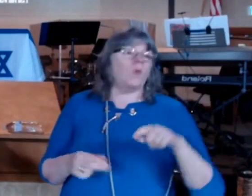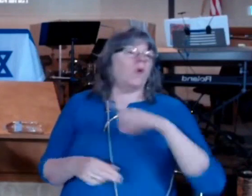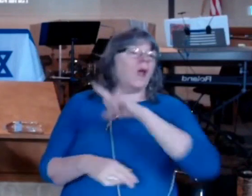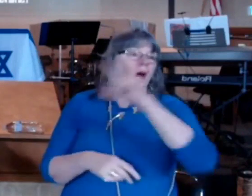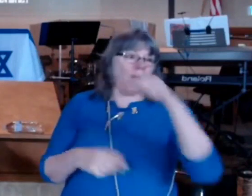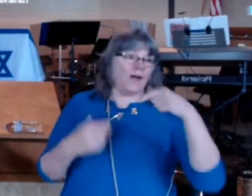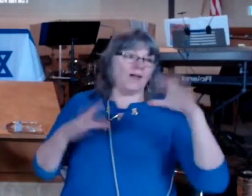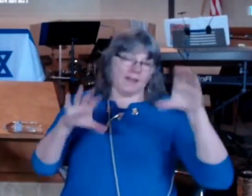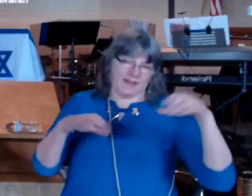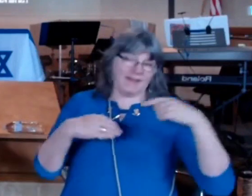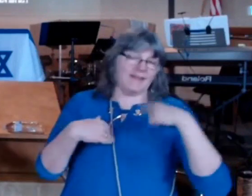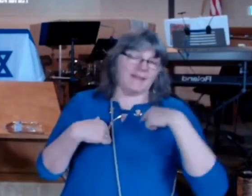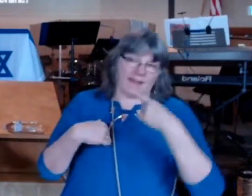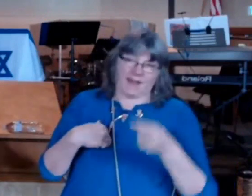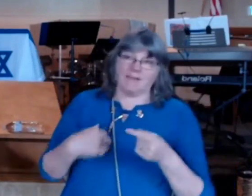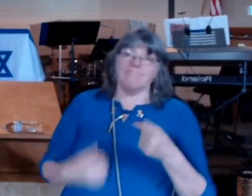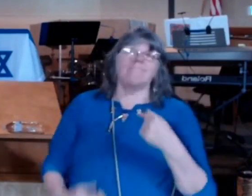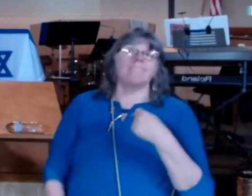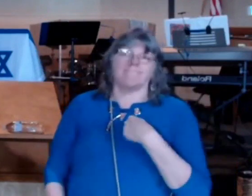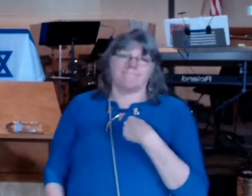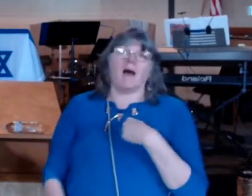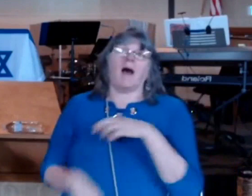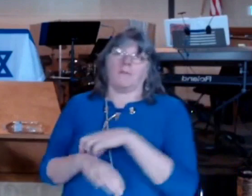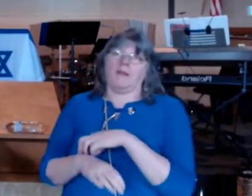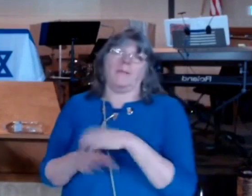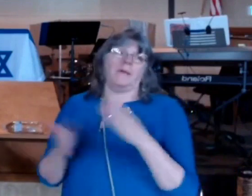can and should say